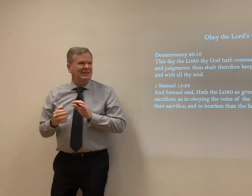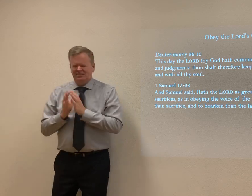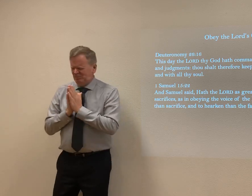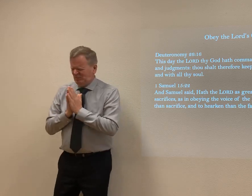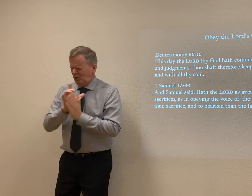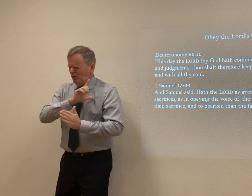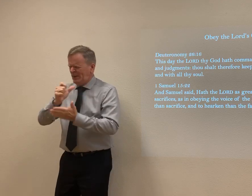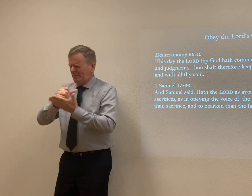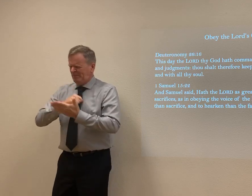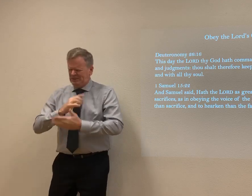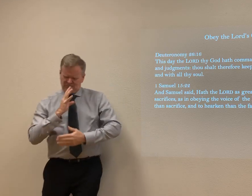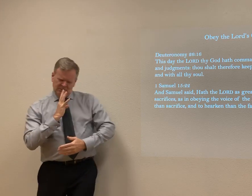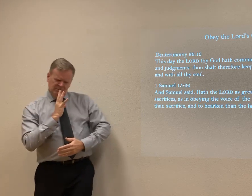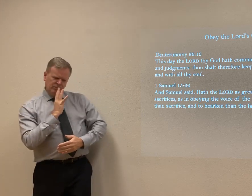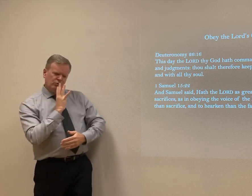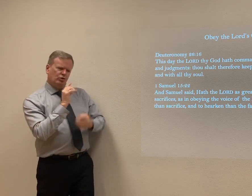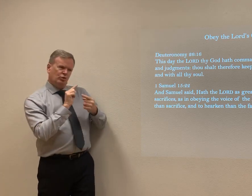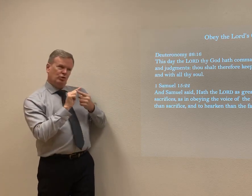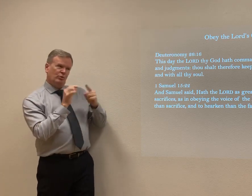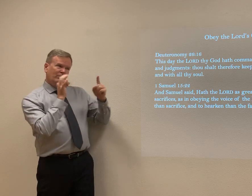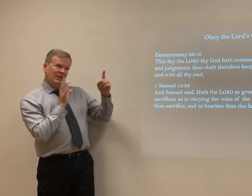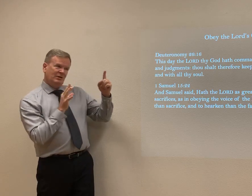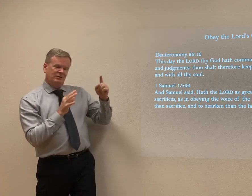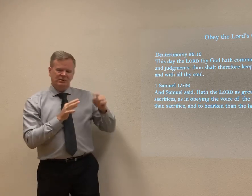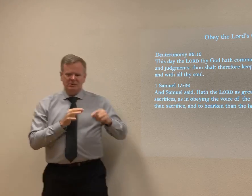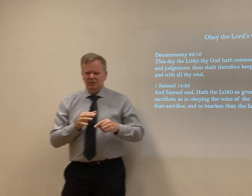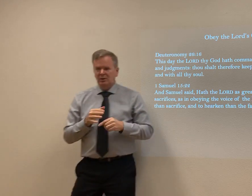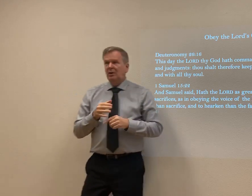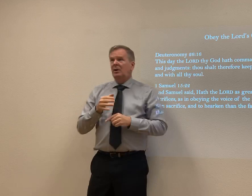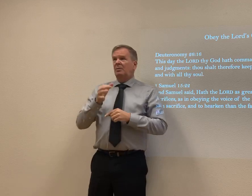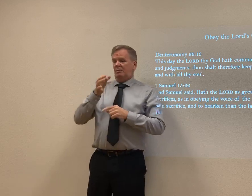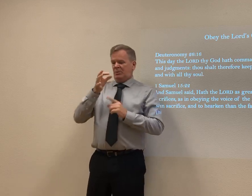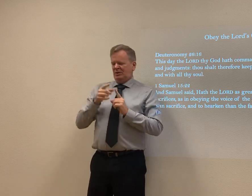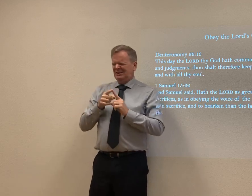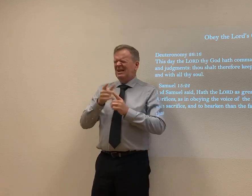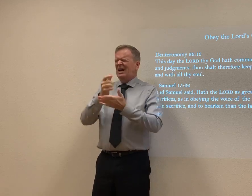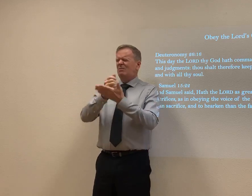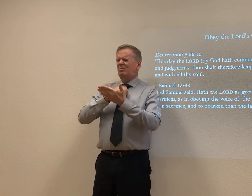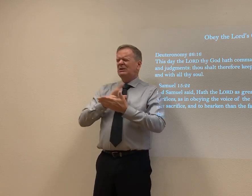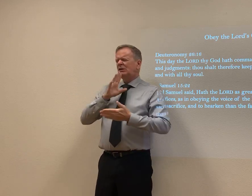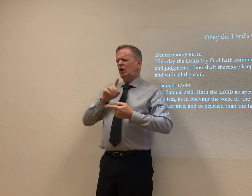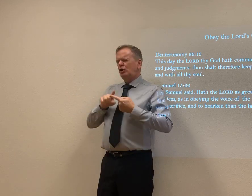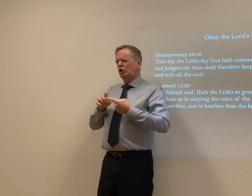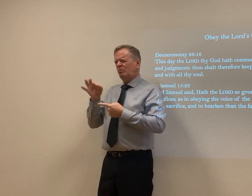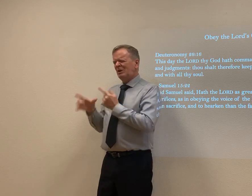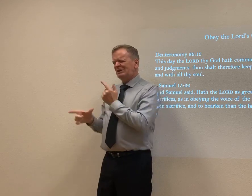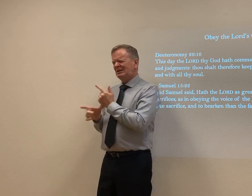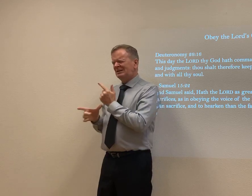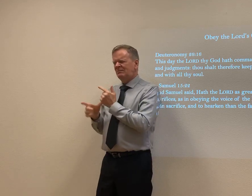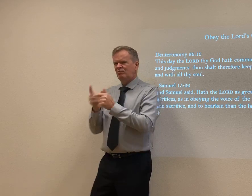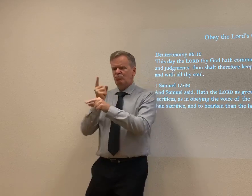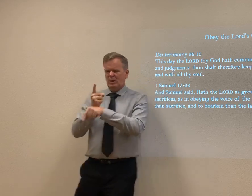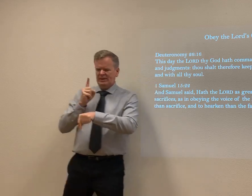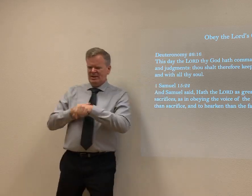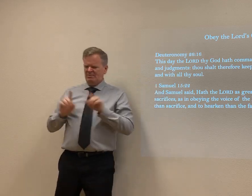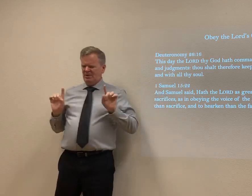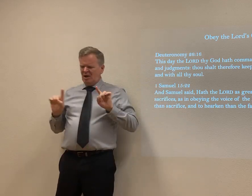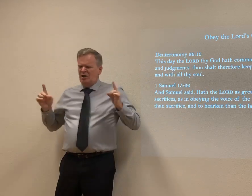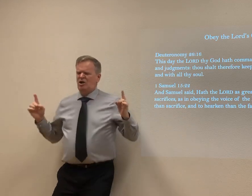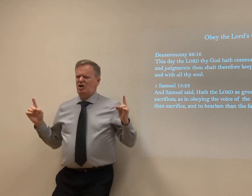So the assistant pastor says, you know, I'll pray, you know, help me speak to the pastor. Of course, the pastor's got this also saying, God, help me pray, you know, pray and help me